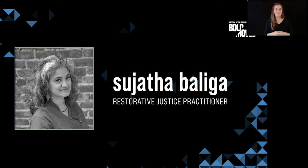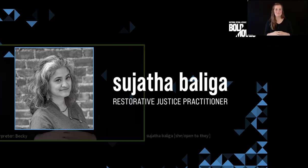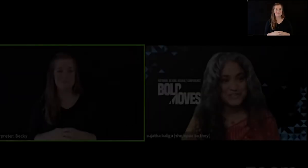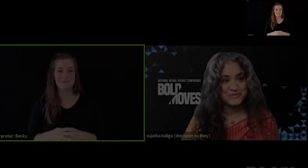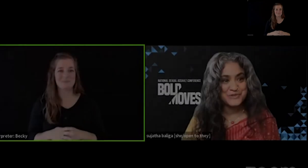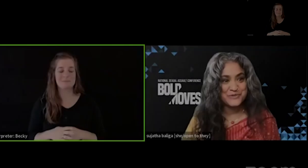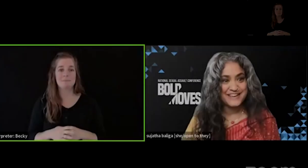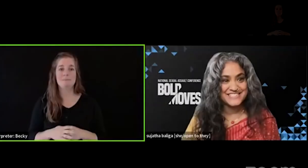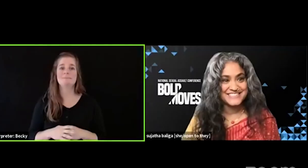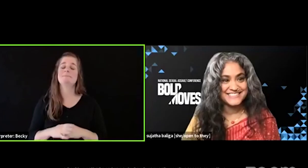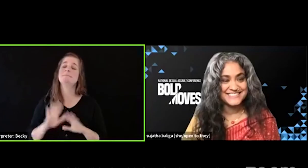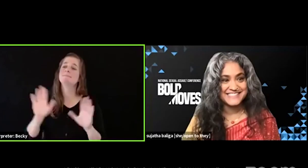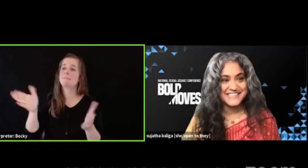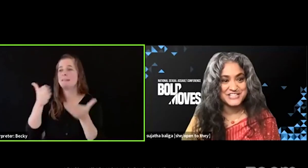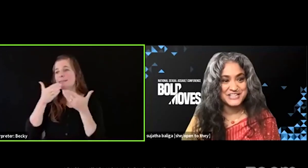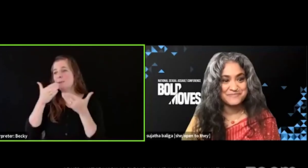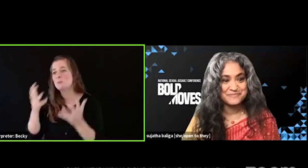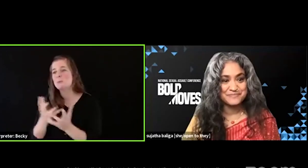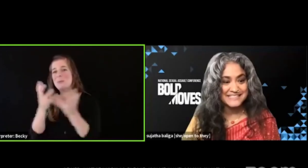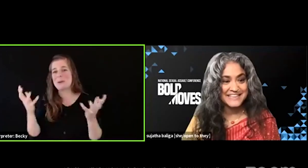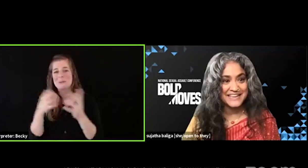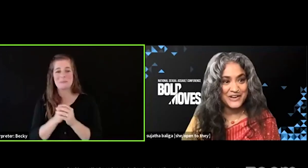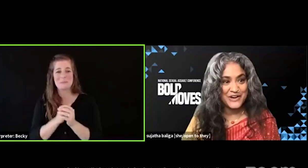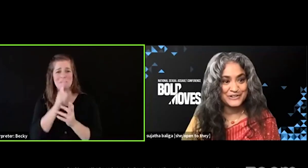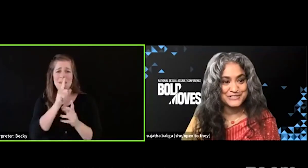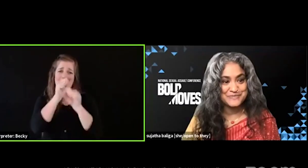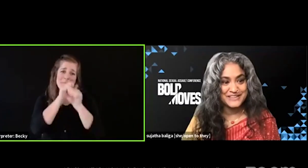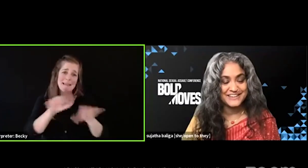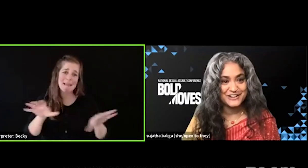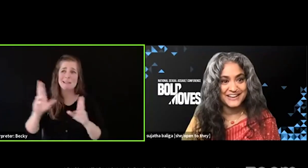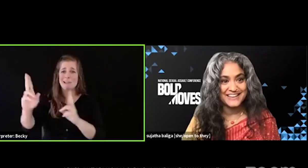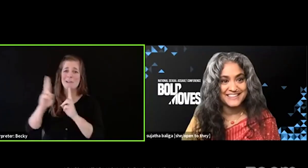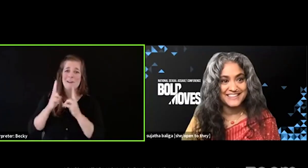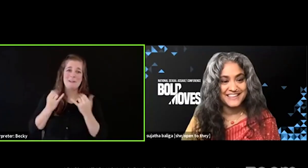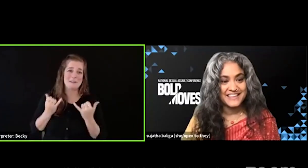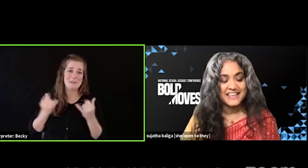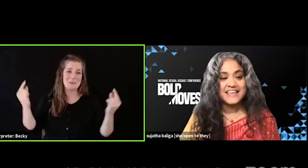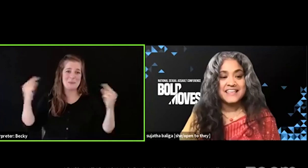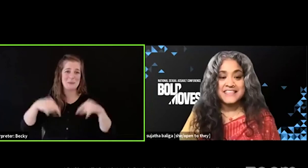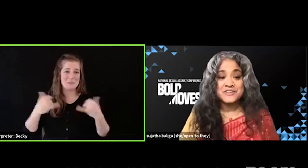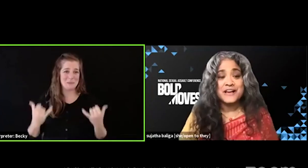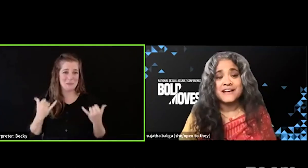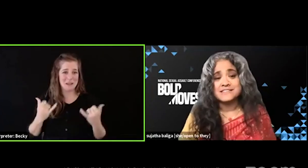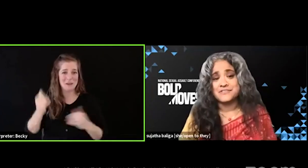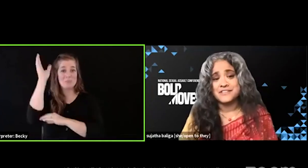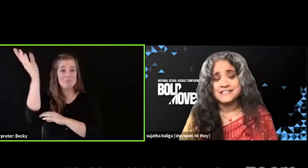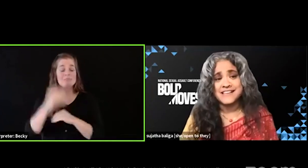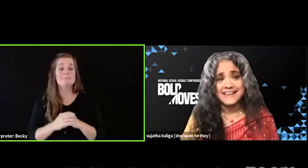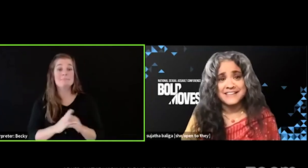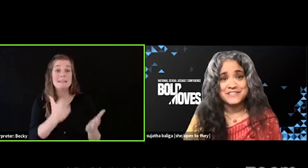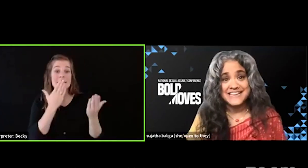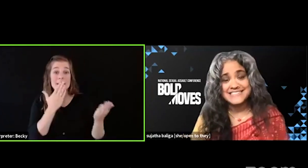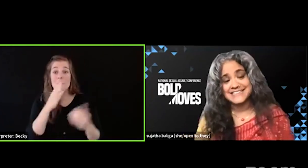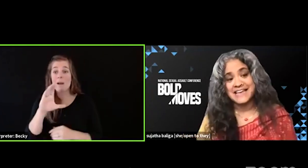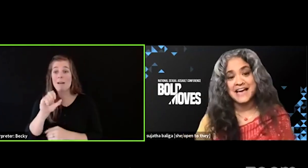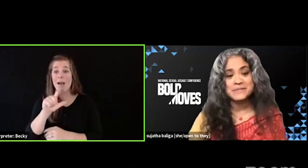Thank you so much. It's such a blessing and an honor to be here. Thank you, Kalkasa, for this kind